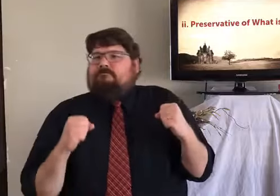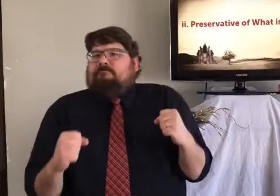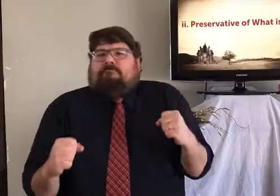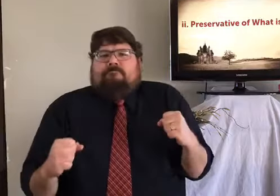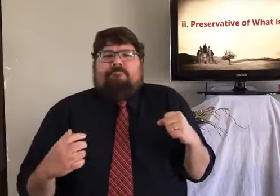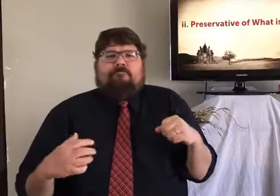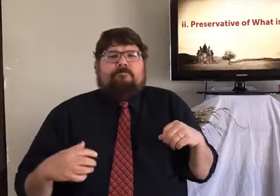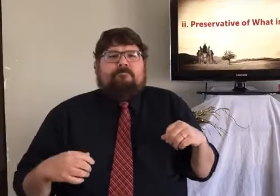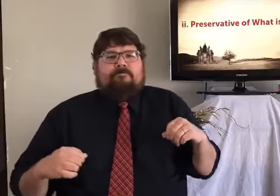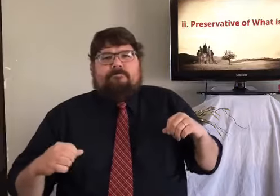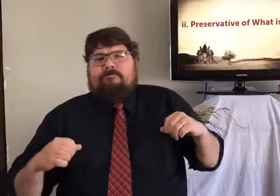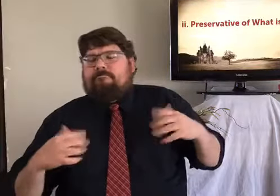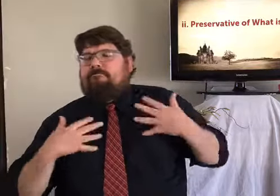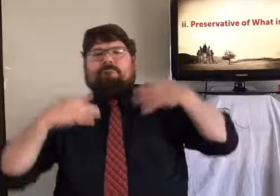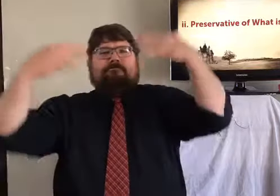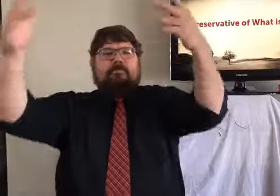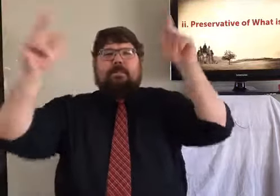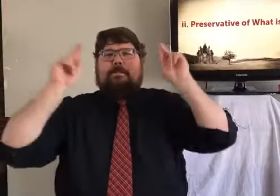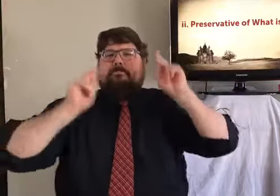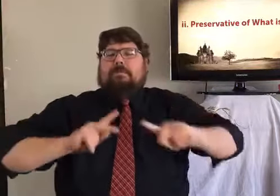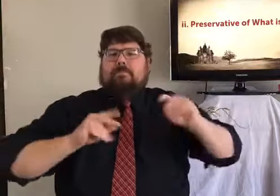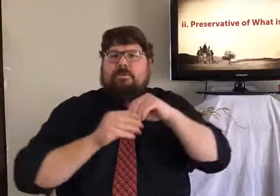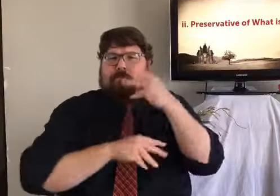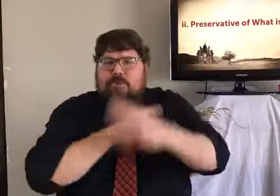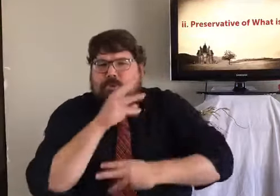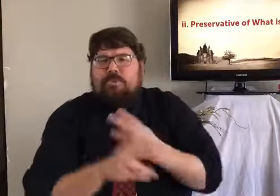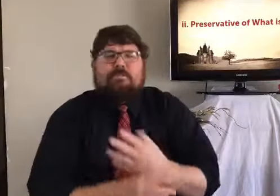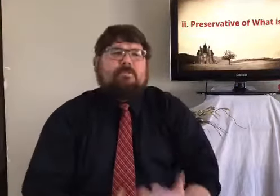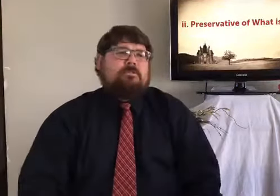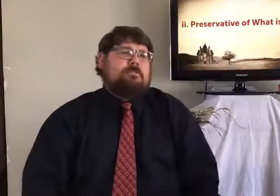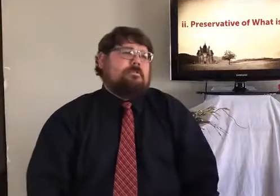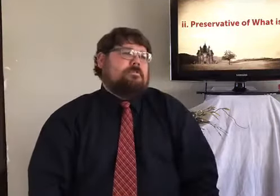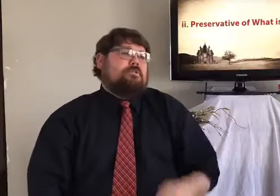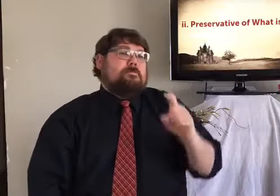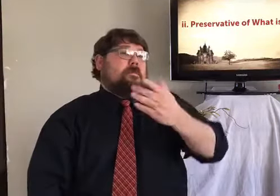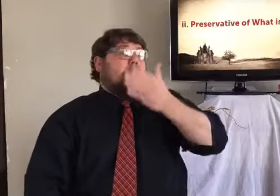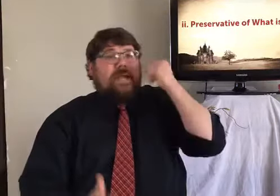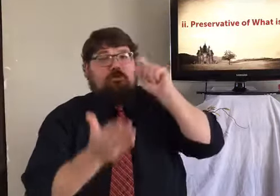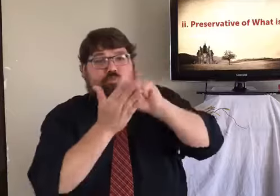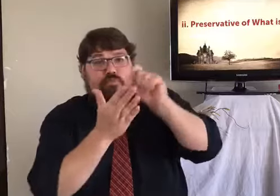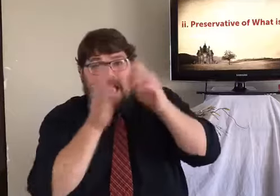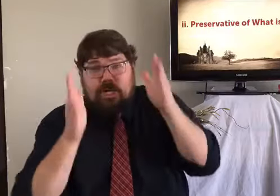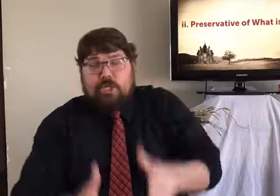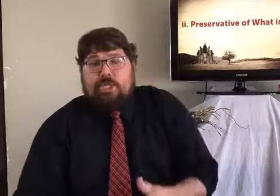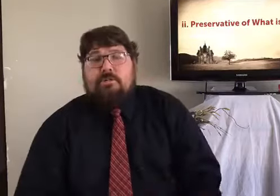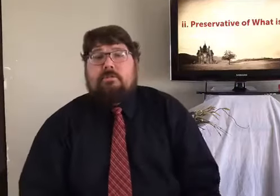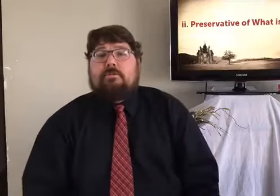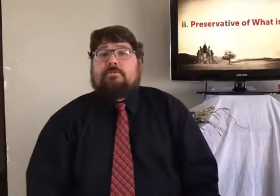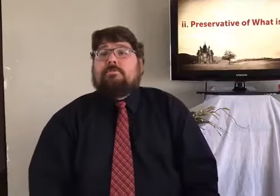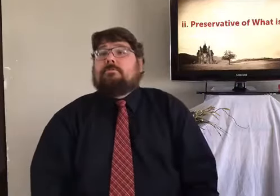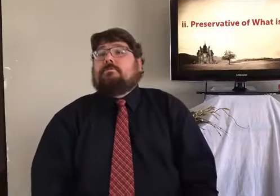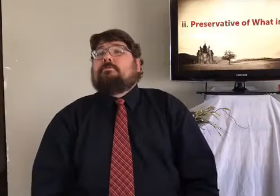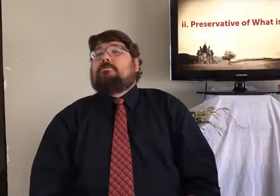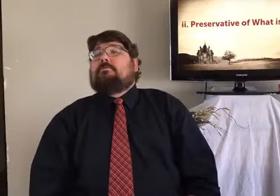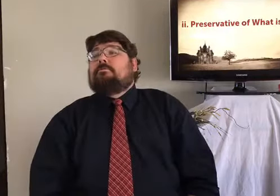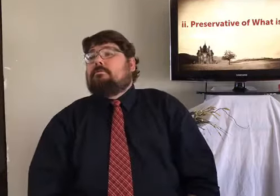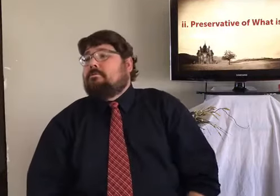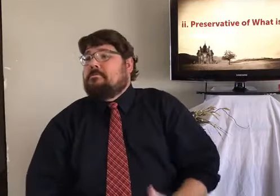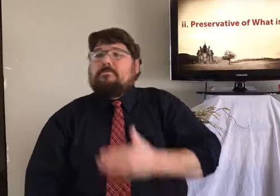be some of the most energetic people in the world. The best